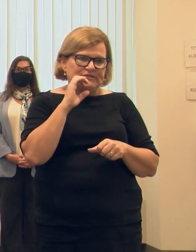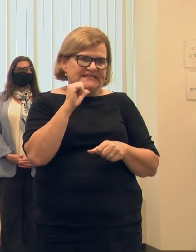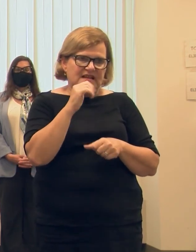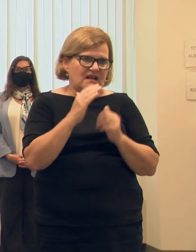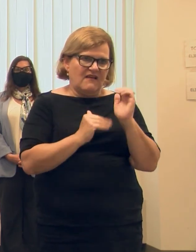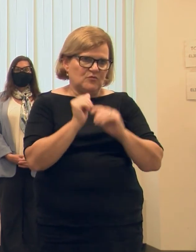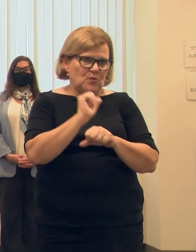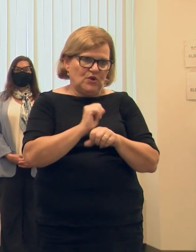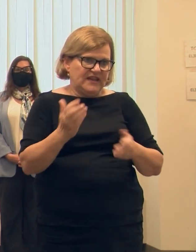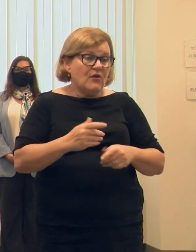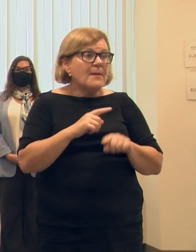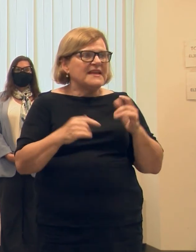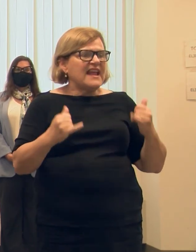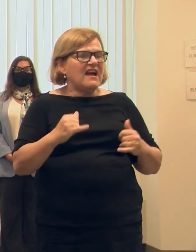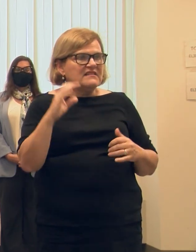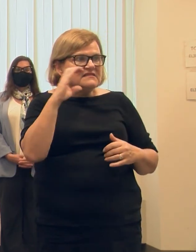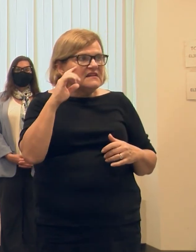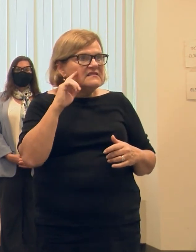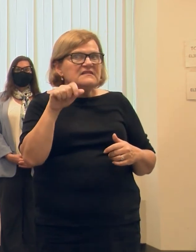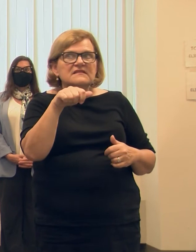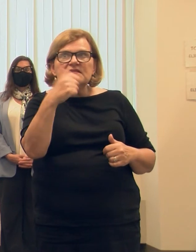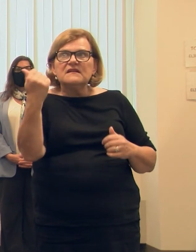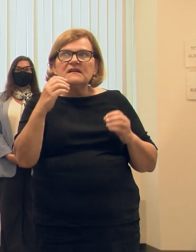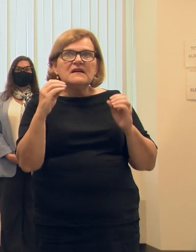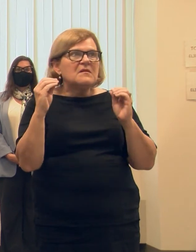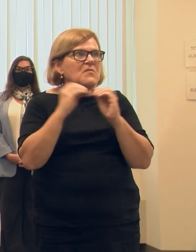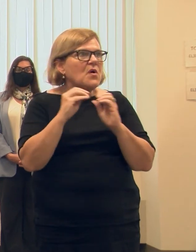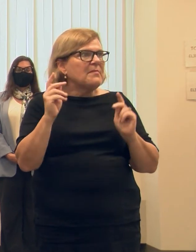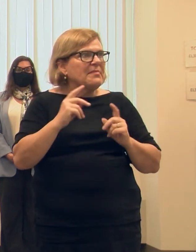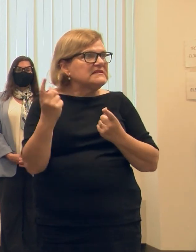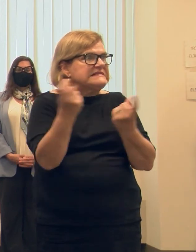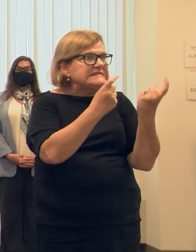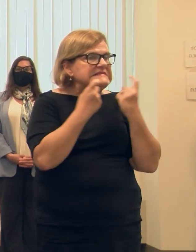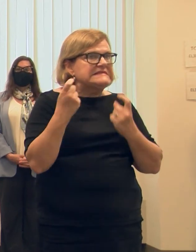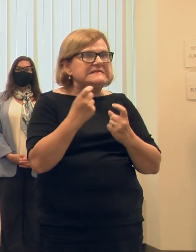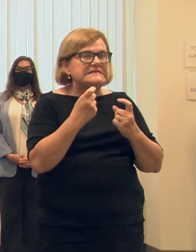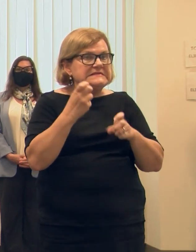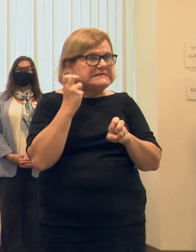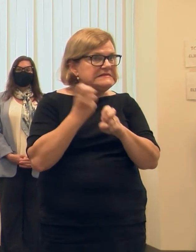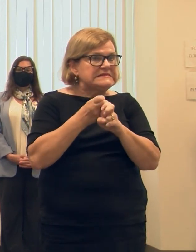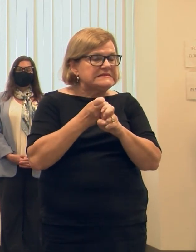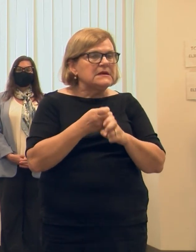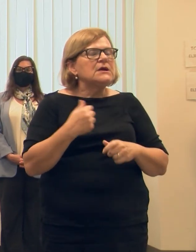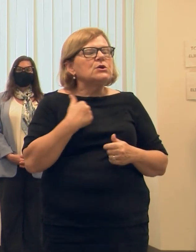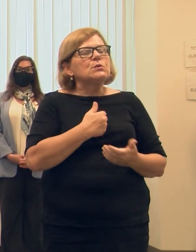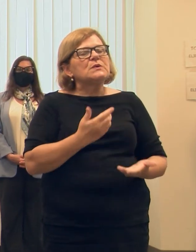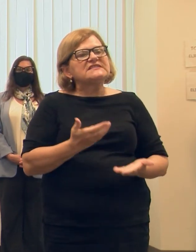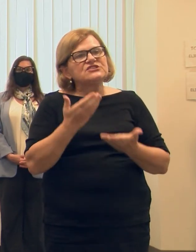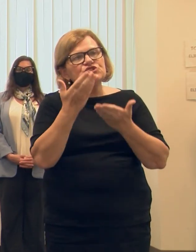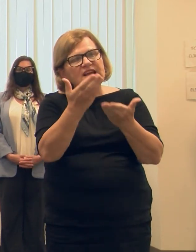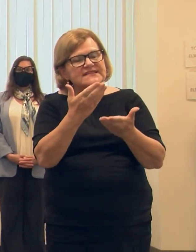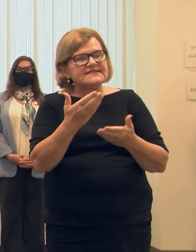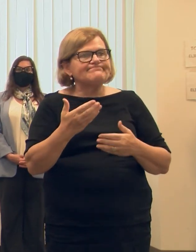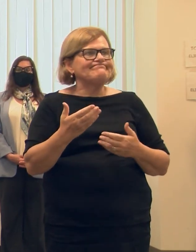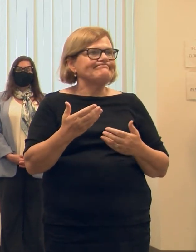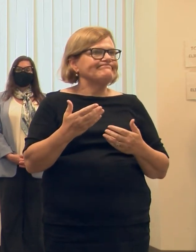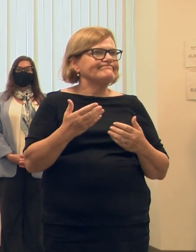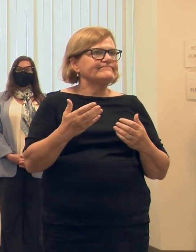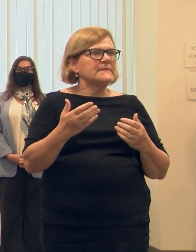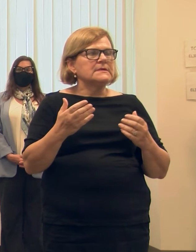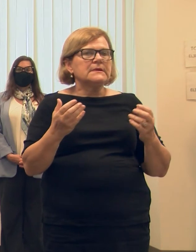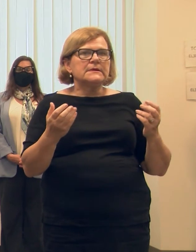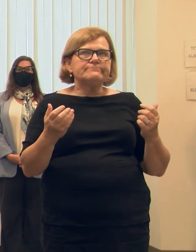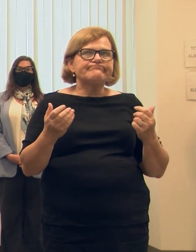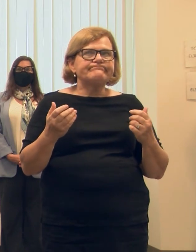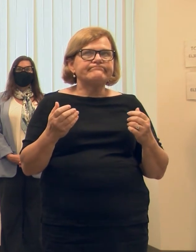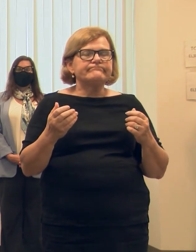fine. But now we have to look for new things to recruit. So one of the things that we had suggested was a like an additional kind